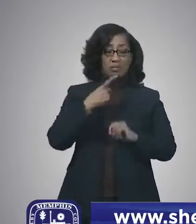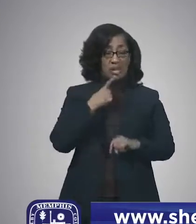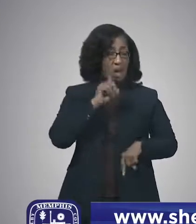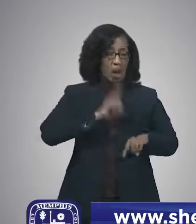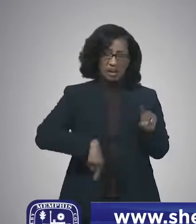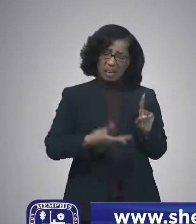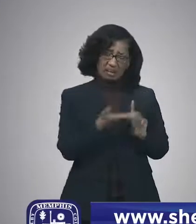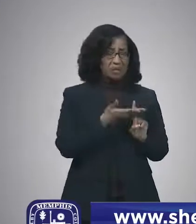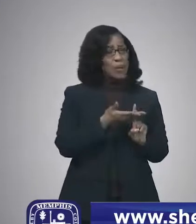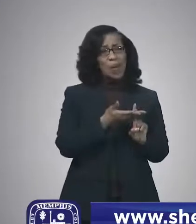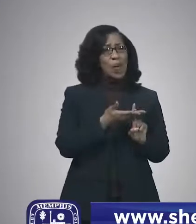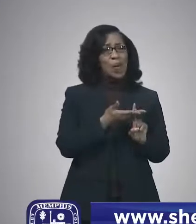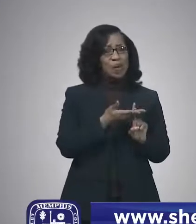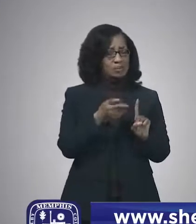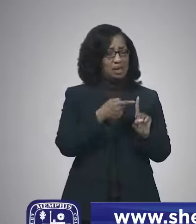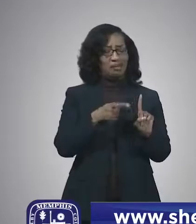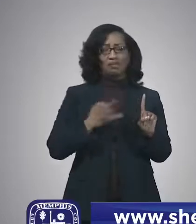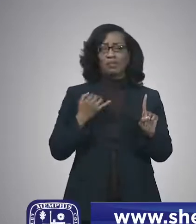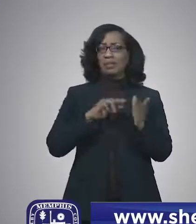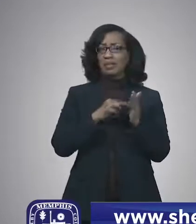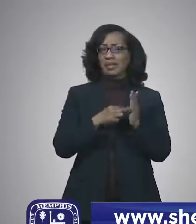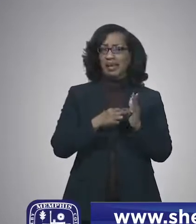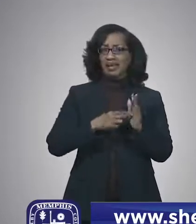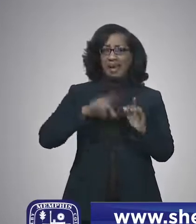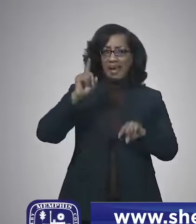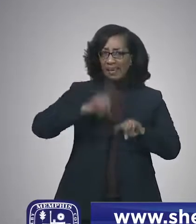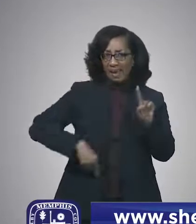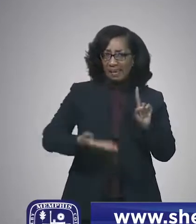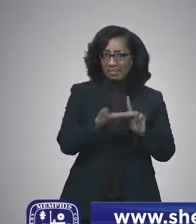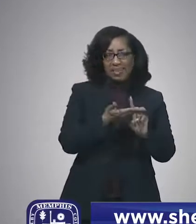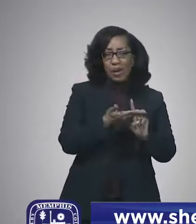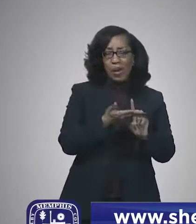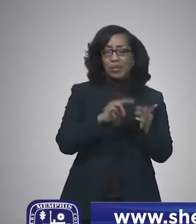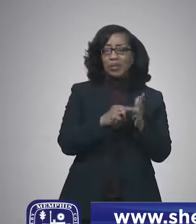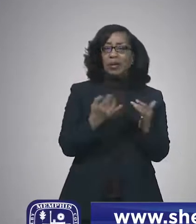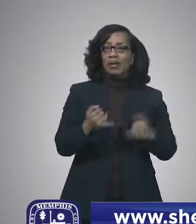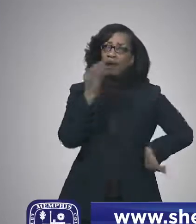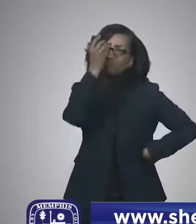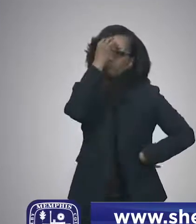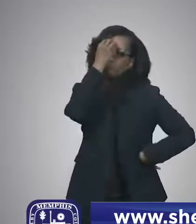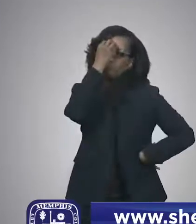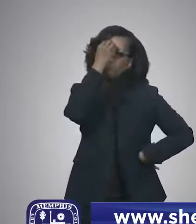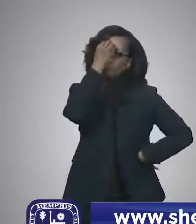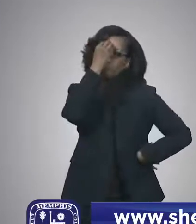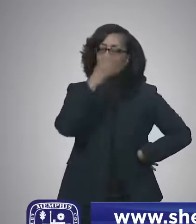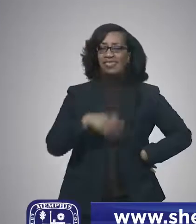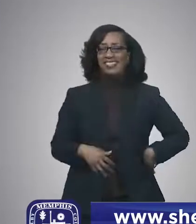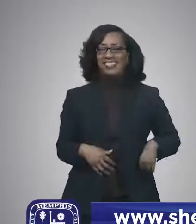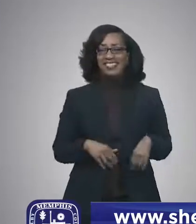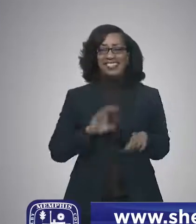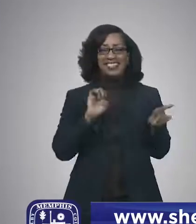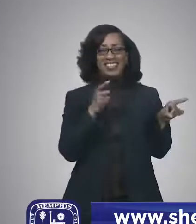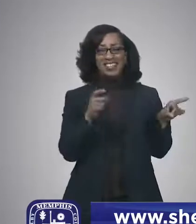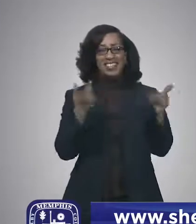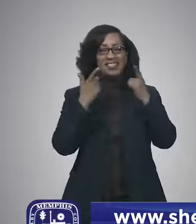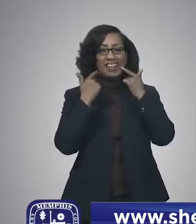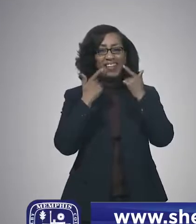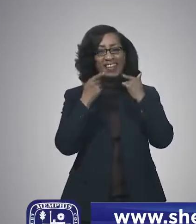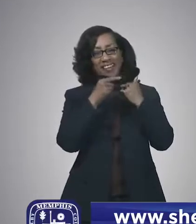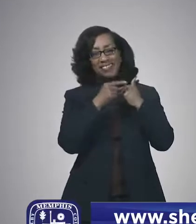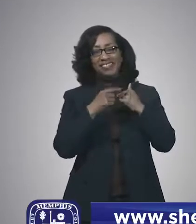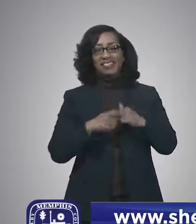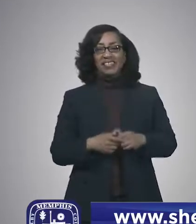them in pre-contemplation mode. And so, no. Chief McGowan liked that. So,